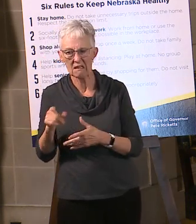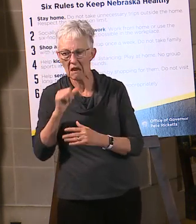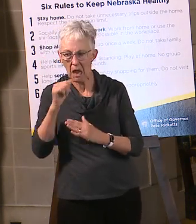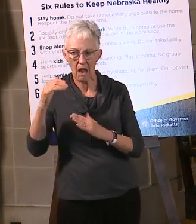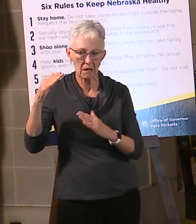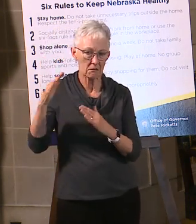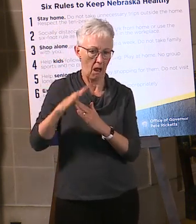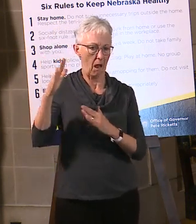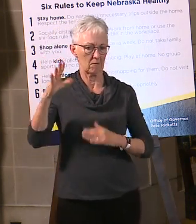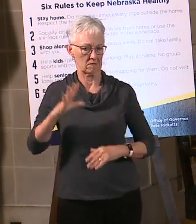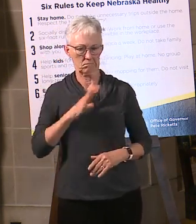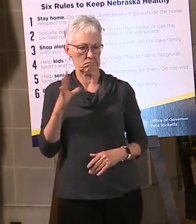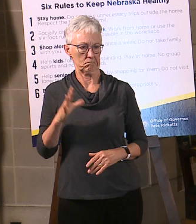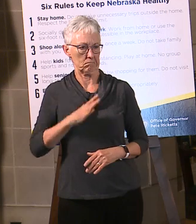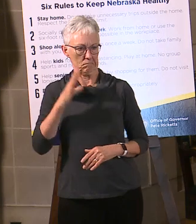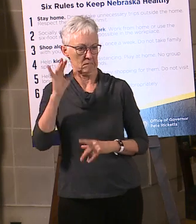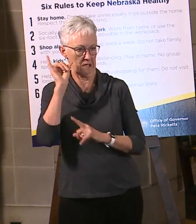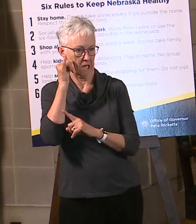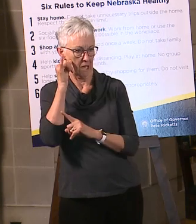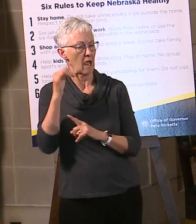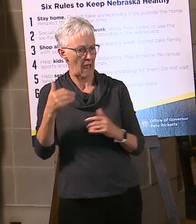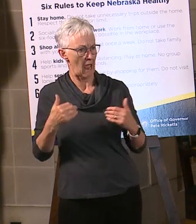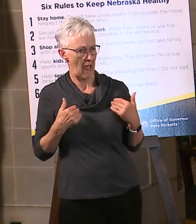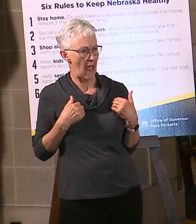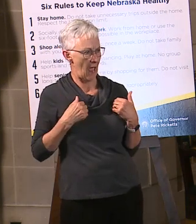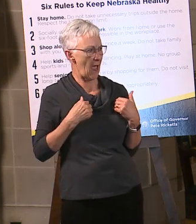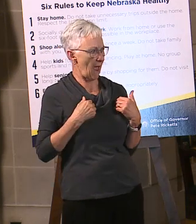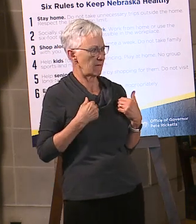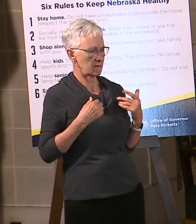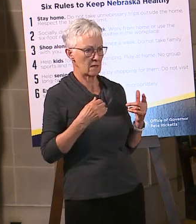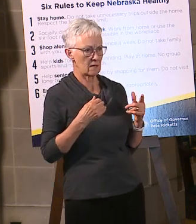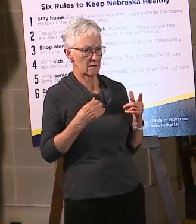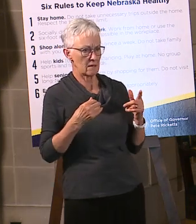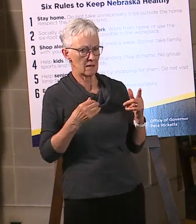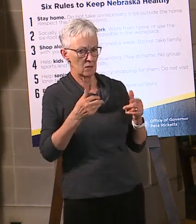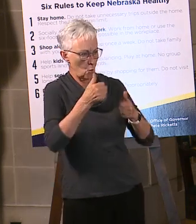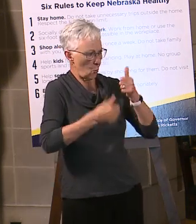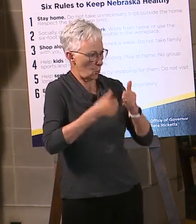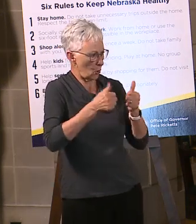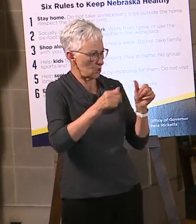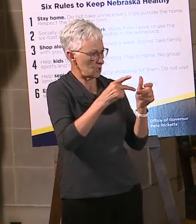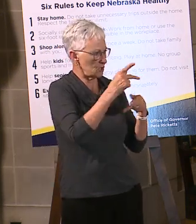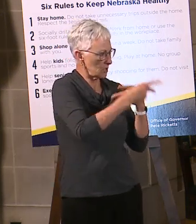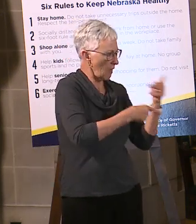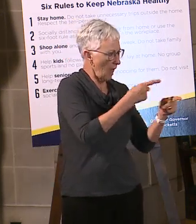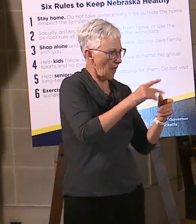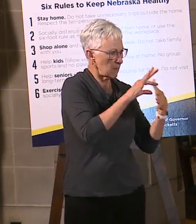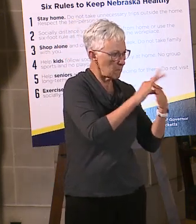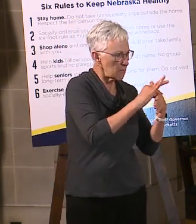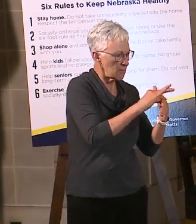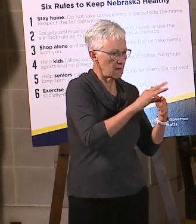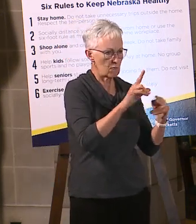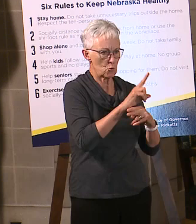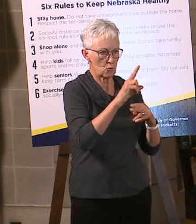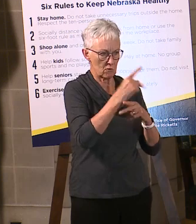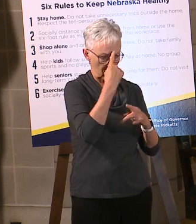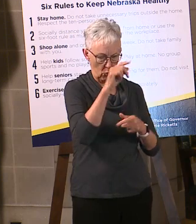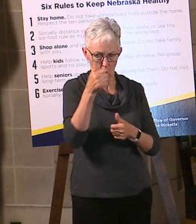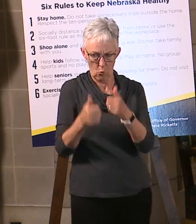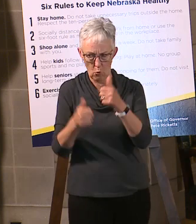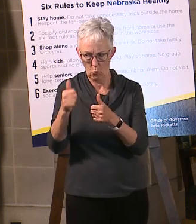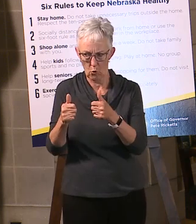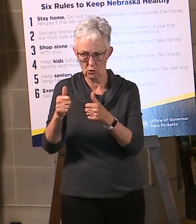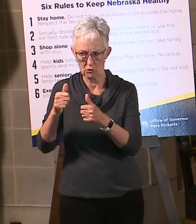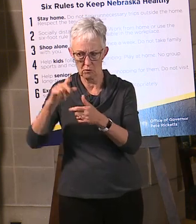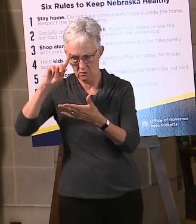quality cuts to be able to go into that. So, there is a whole supply chain that goes along with this that I think we want to make sure that whatever we do, certainly I appreciate the efforts